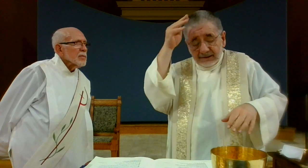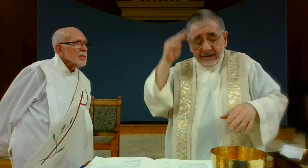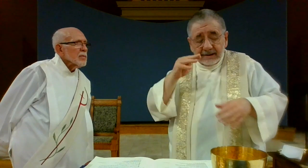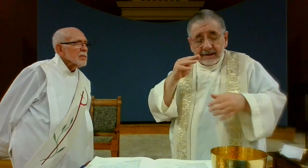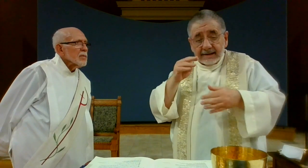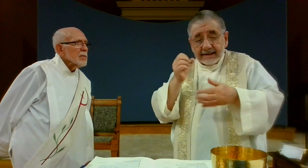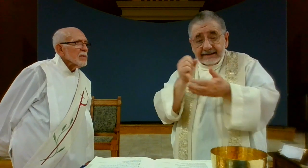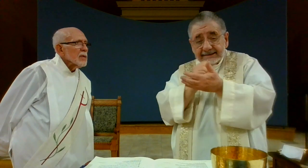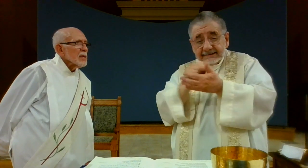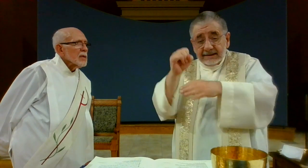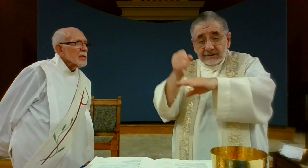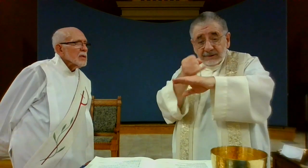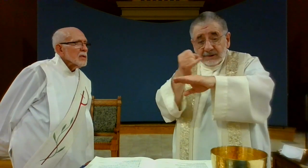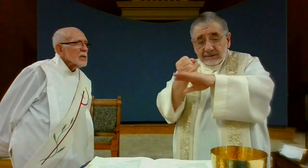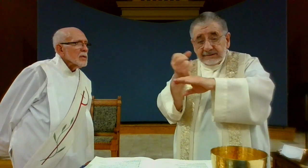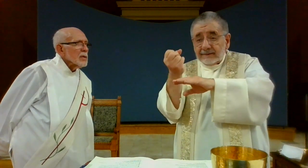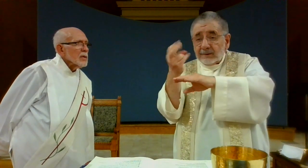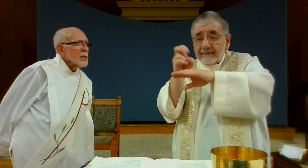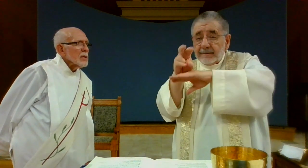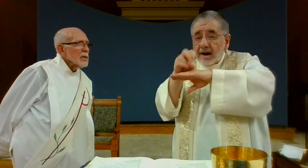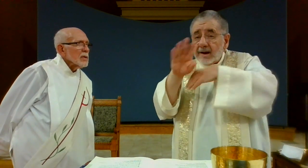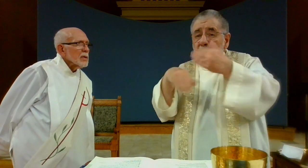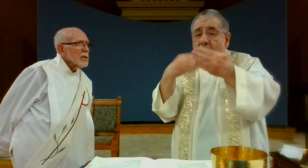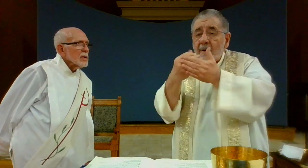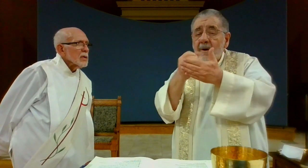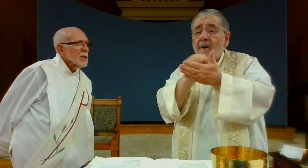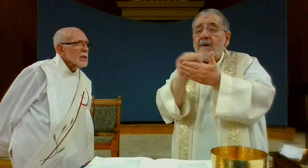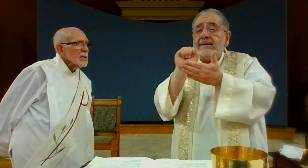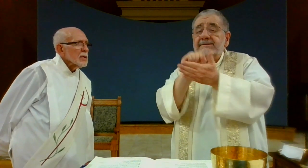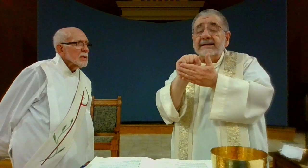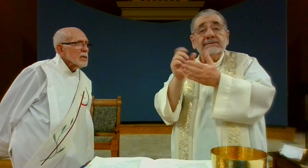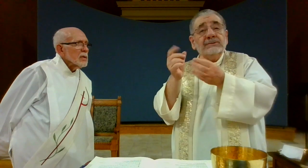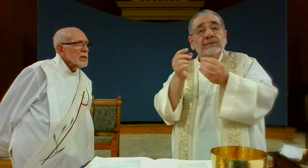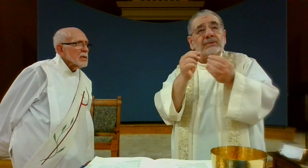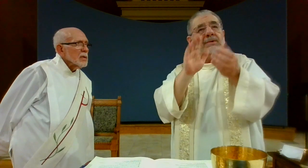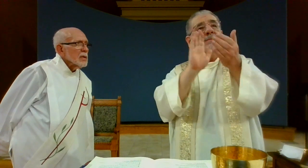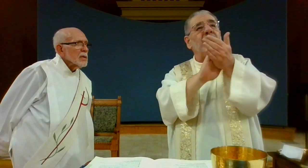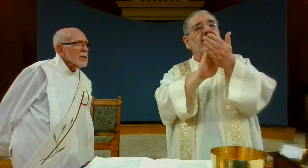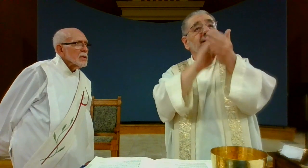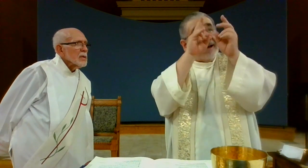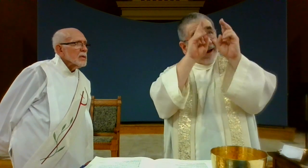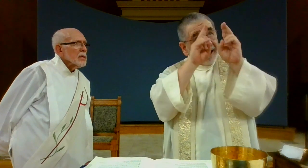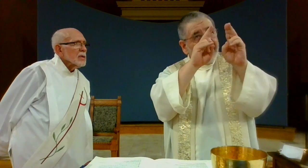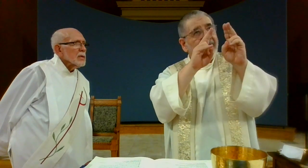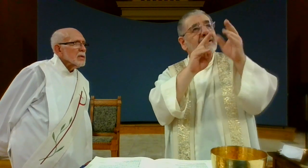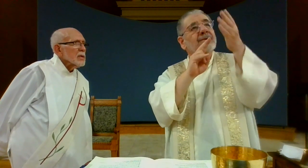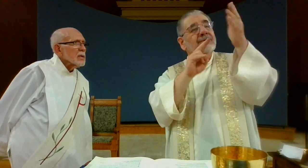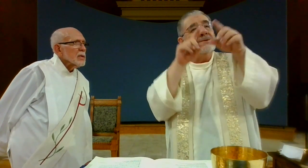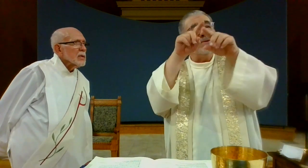Have mercy on us all, we pray, that with the blessed Virgin Mary, with blessed Joseph, her spouse, with all the blessed